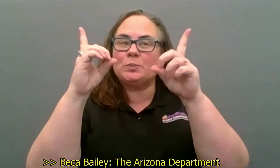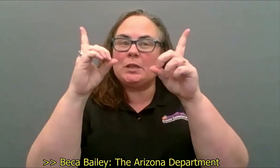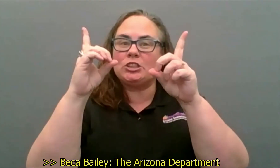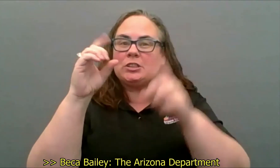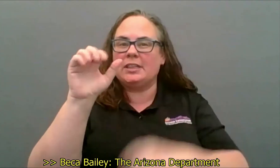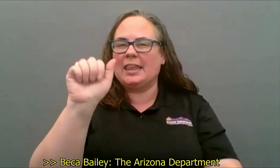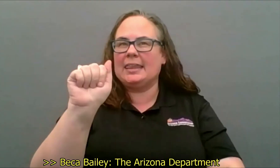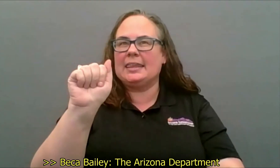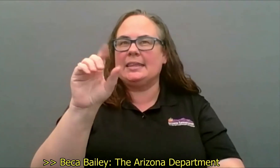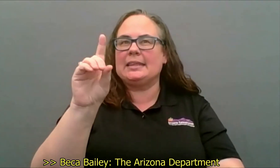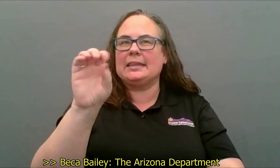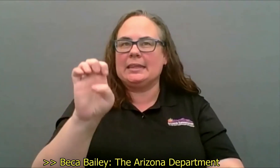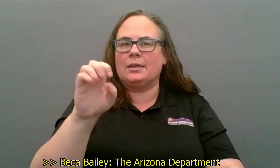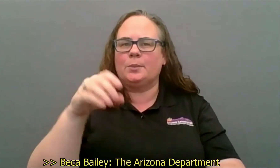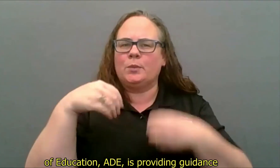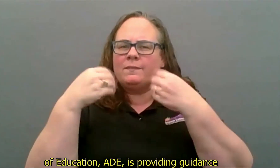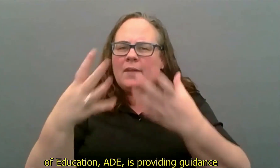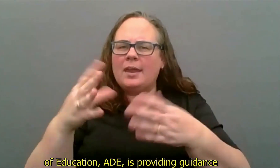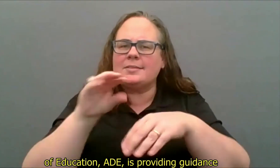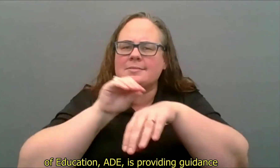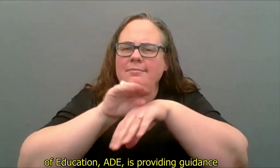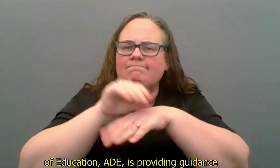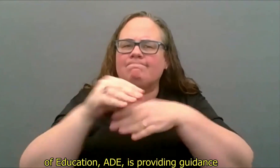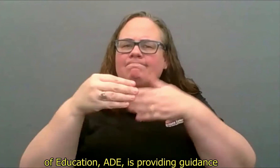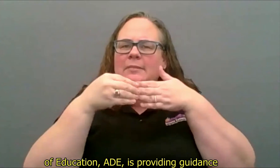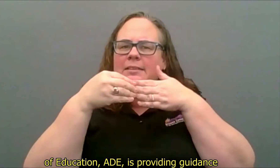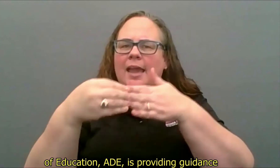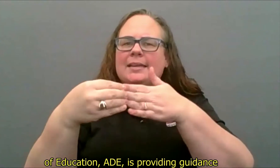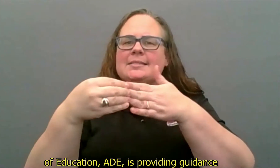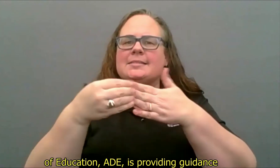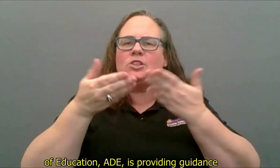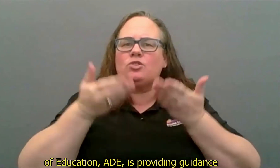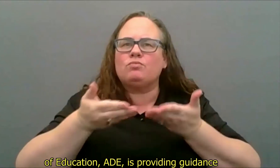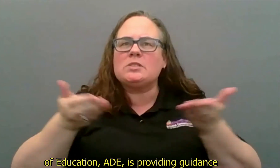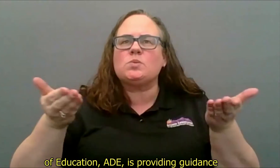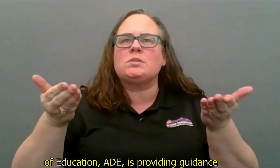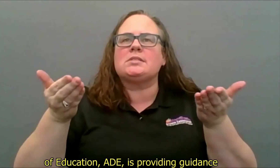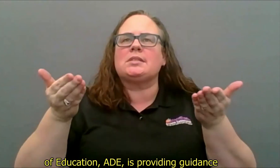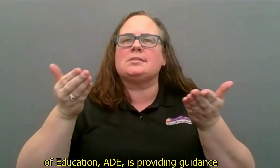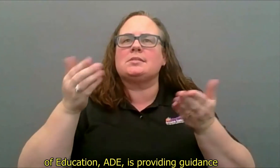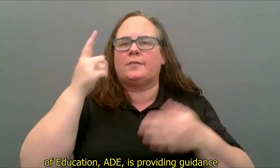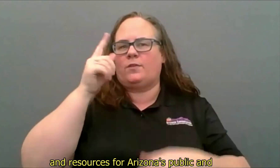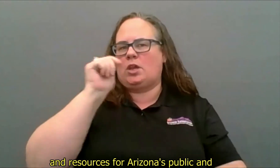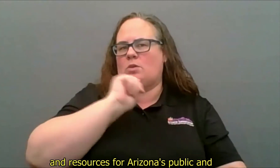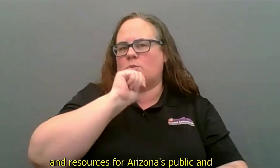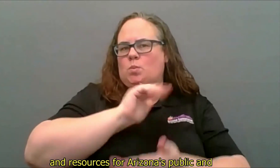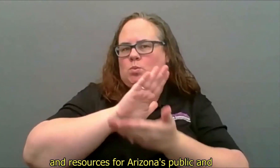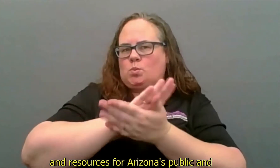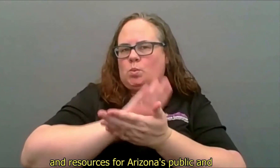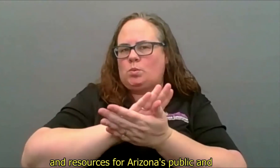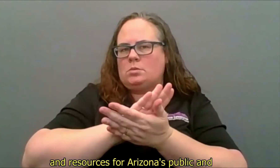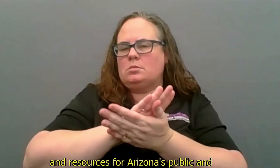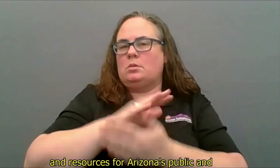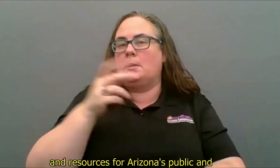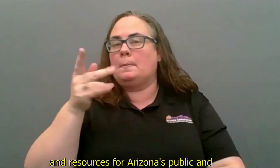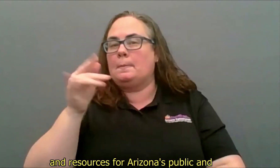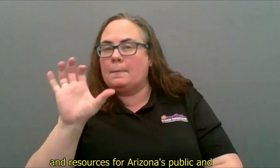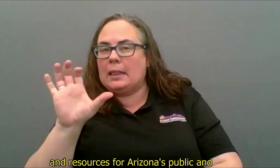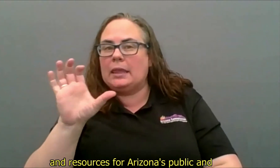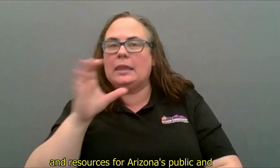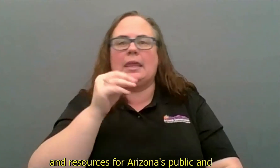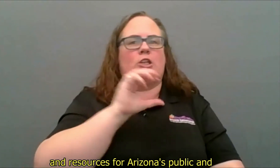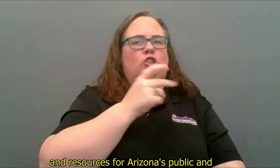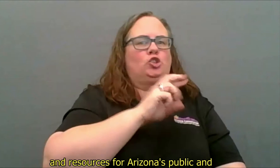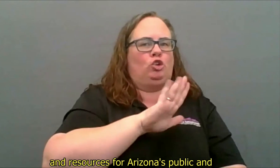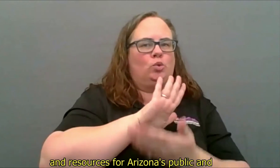The Arizona Department of Education, ADE, is providing guidance and resources for